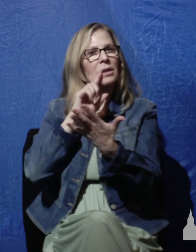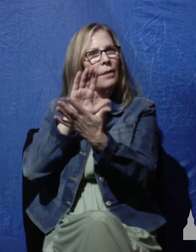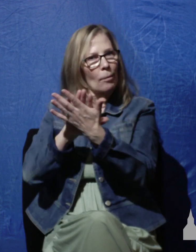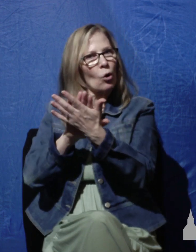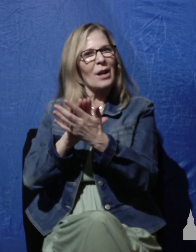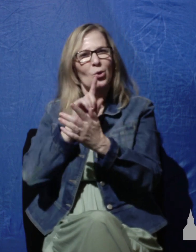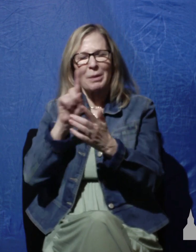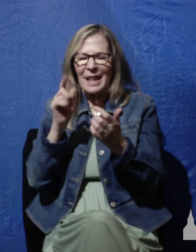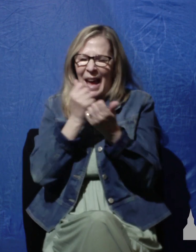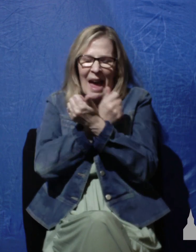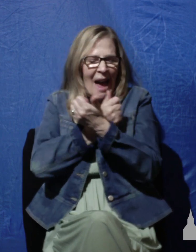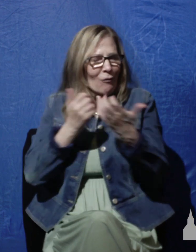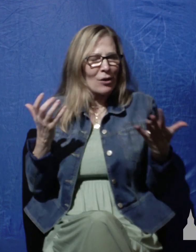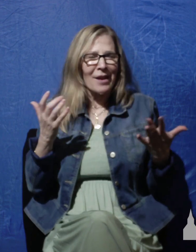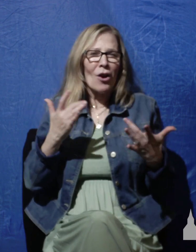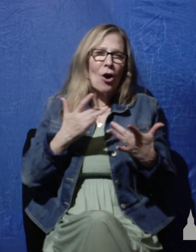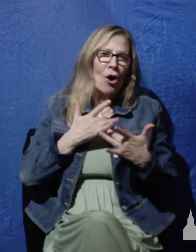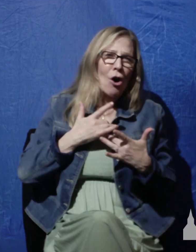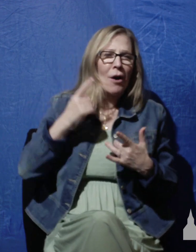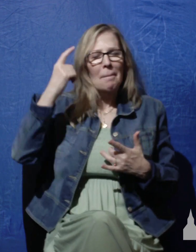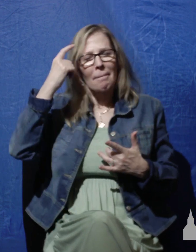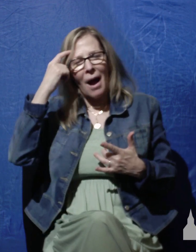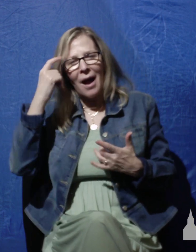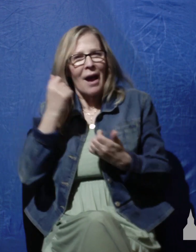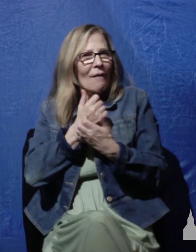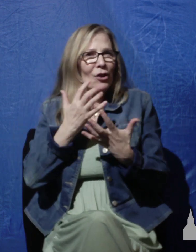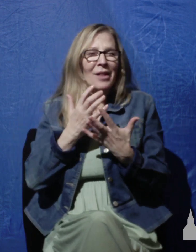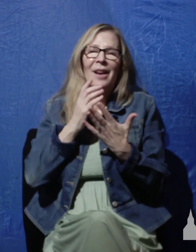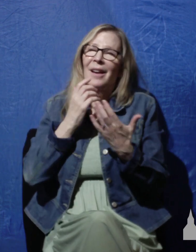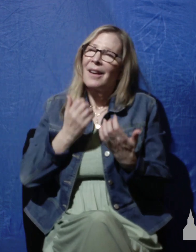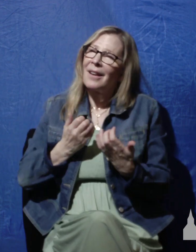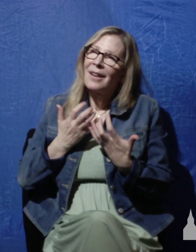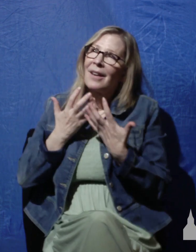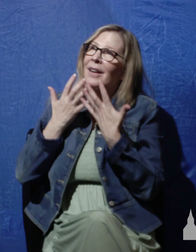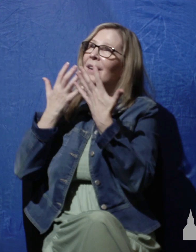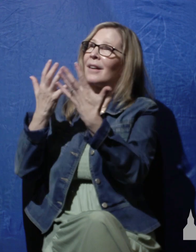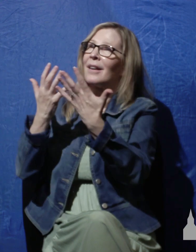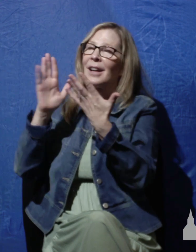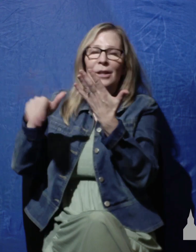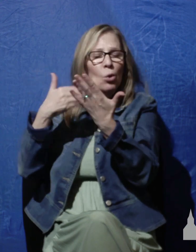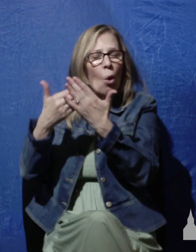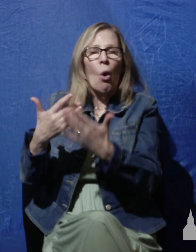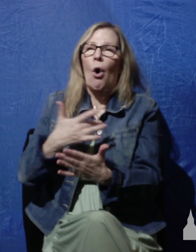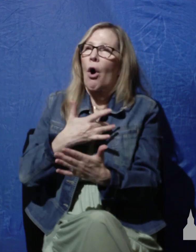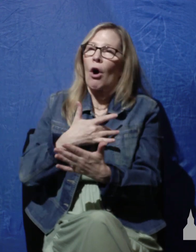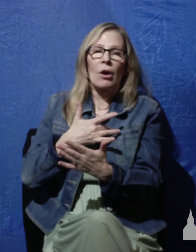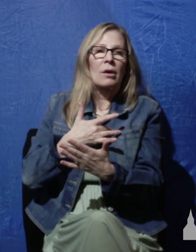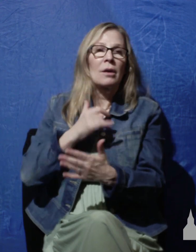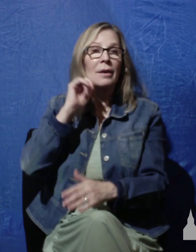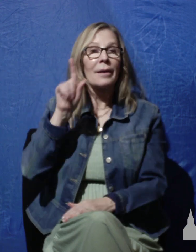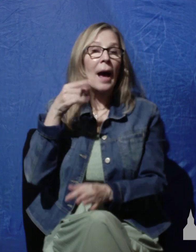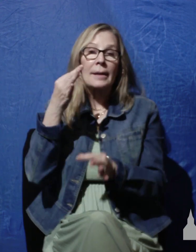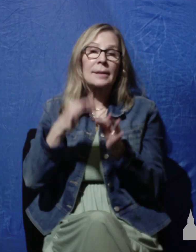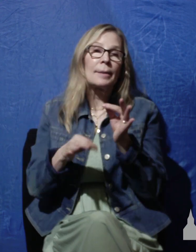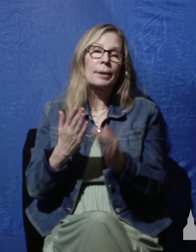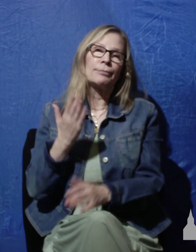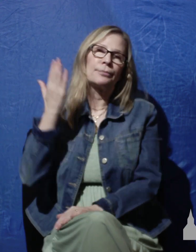with everything he's got within him. He wants to put his whole heart into it, not simply offer God